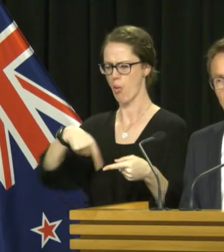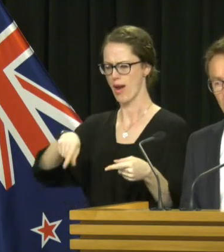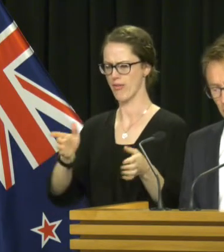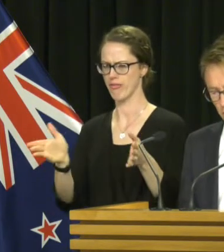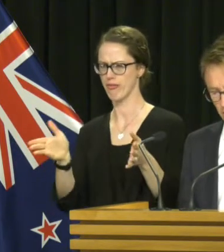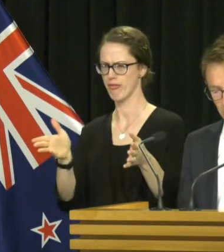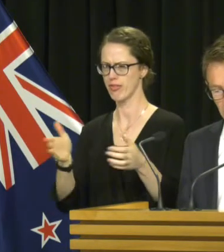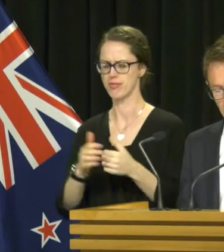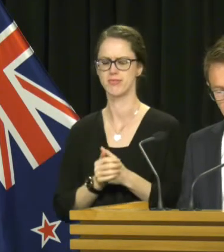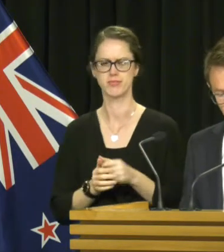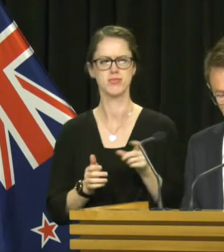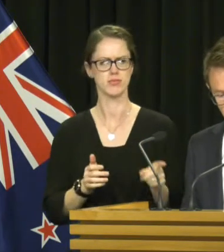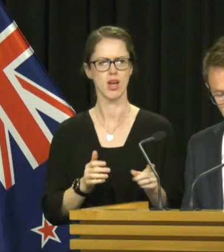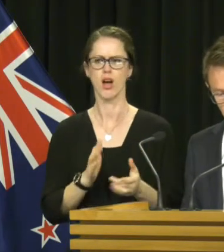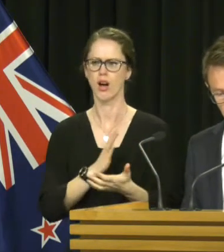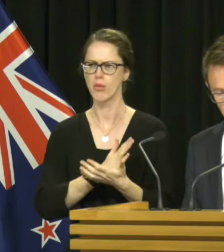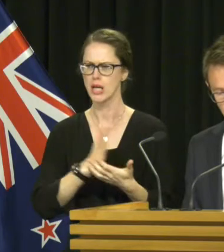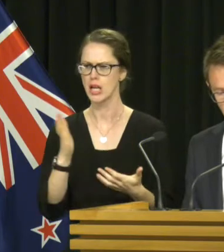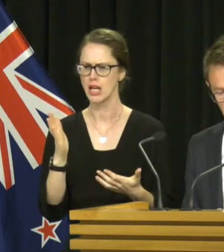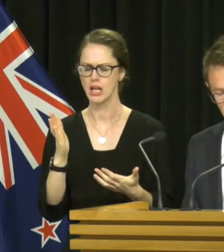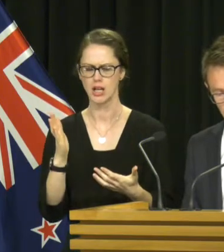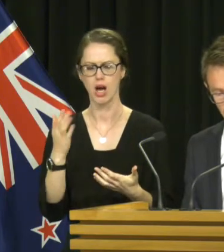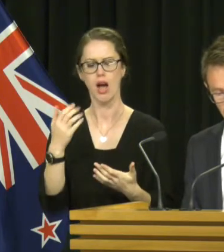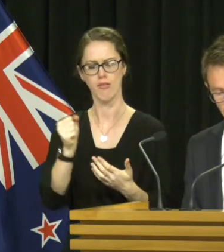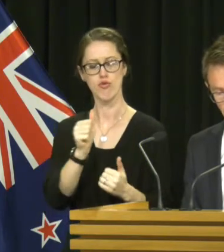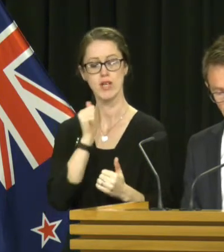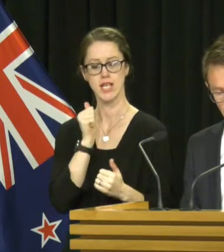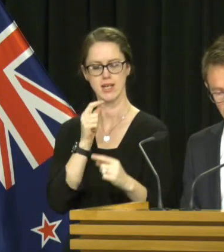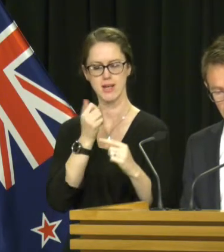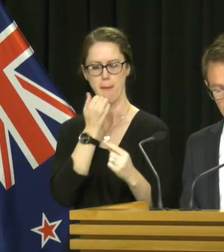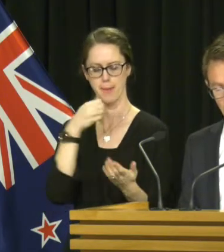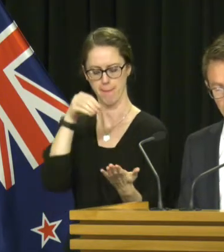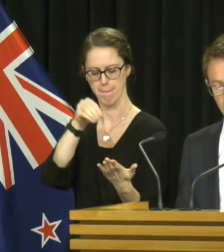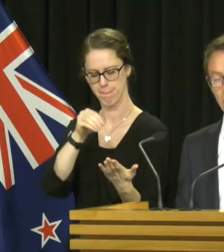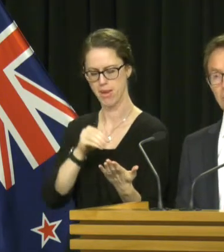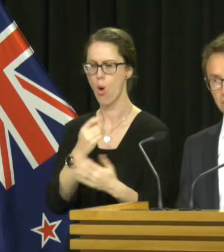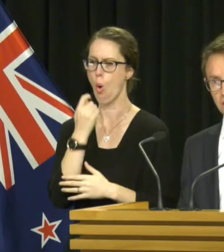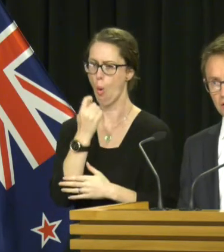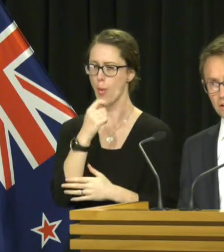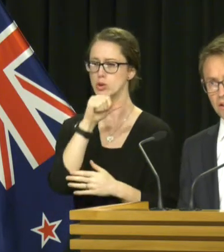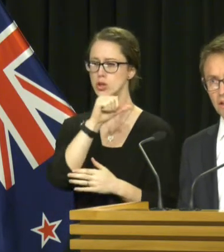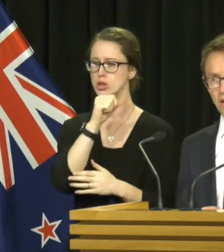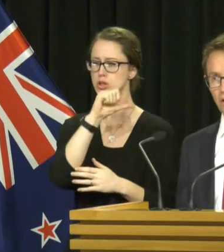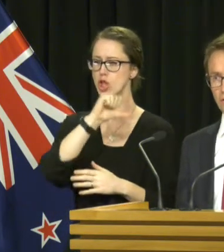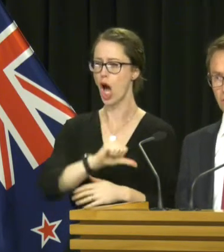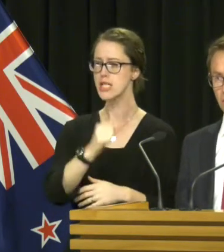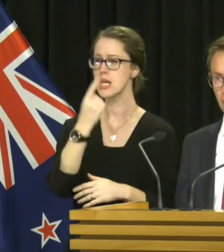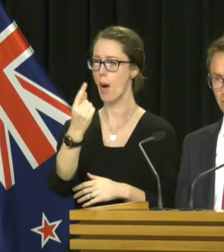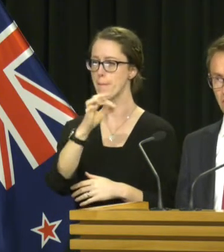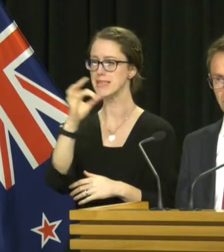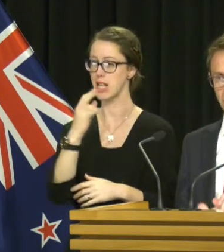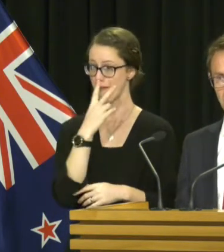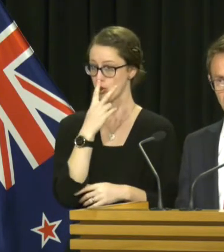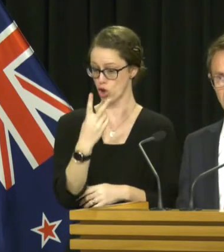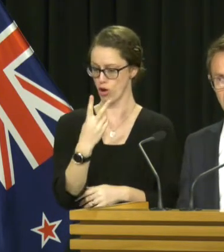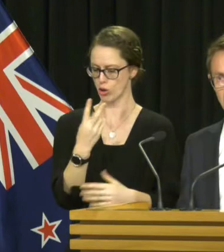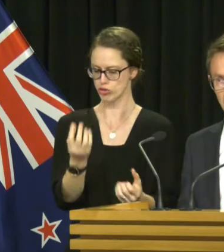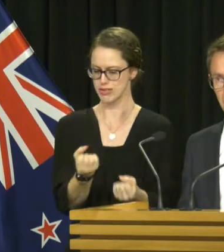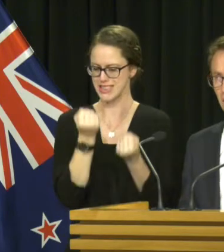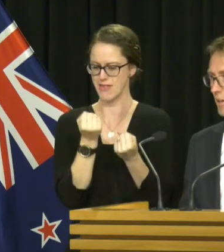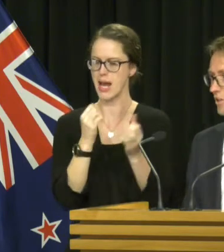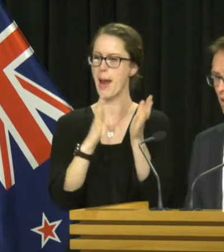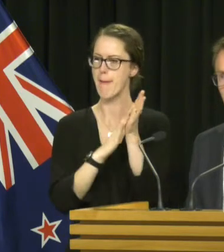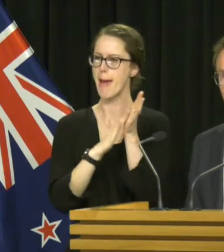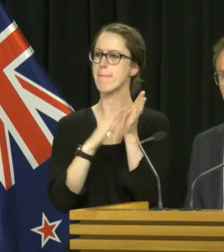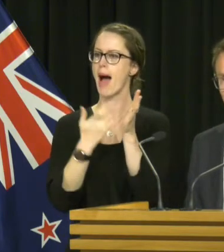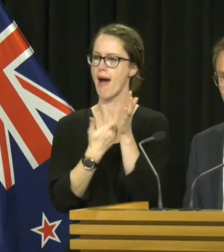Well, let's be clear, we still have, and I've got the latest figures, nearly 91% of two-year-olds have received their